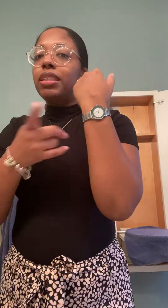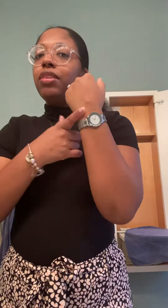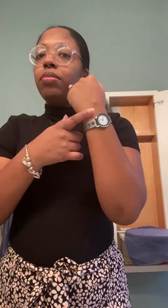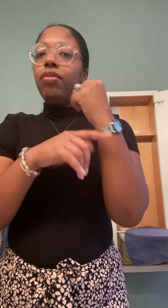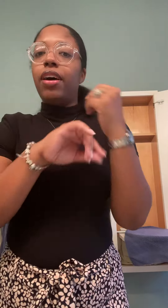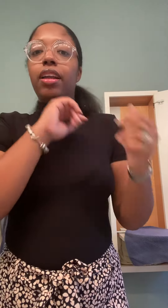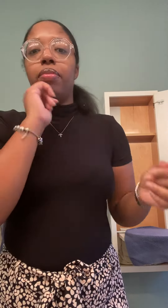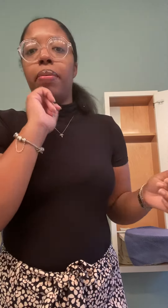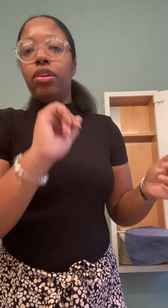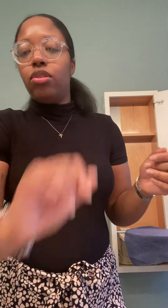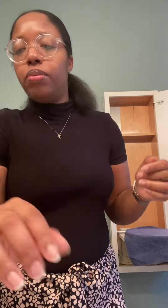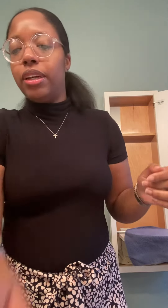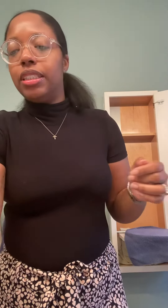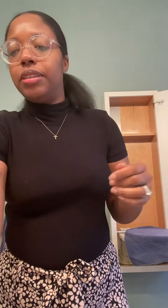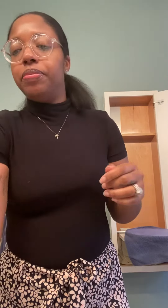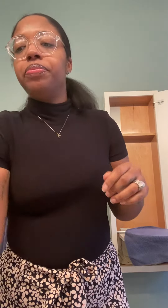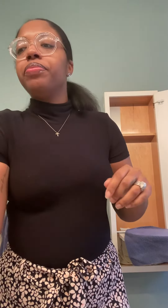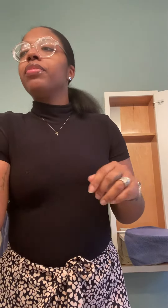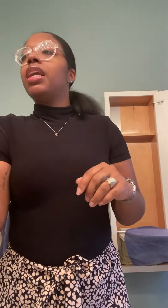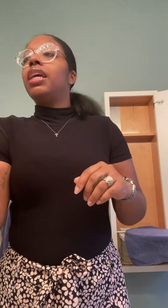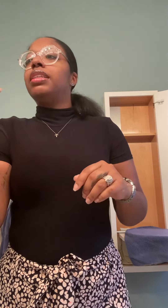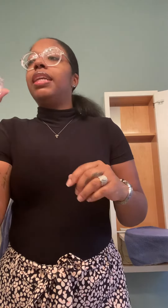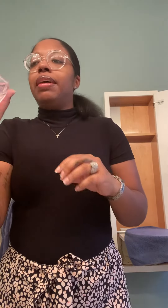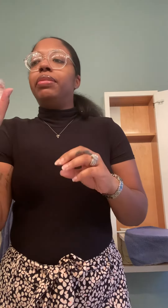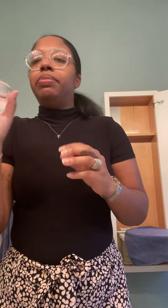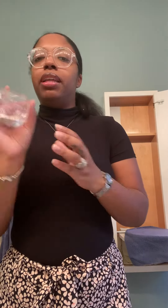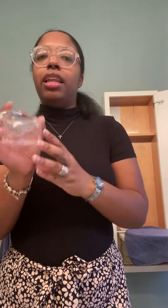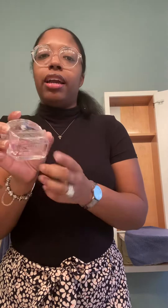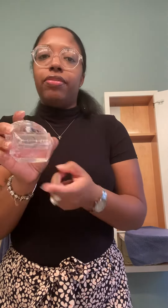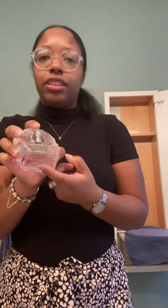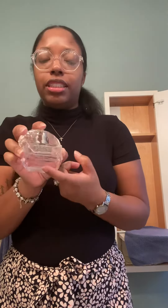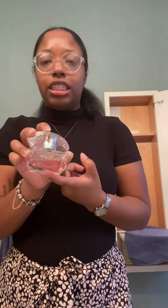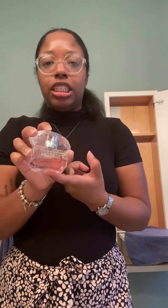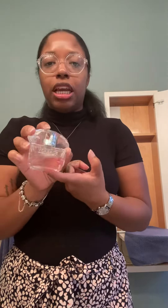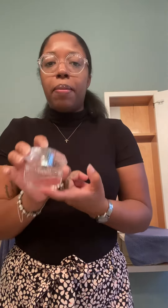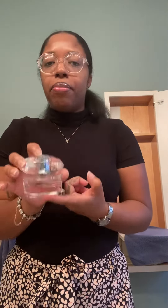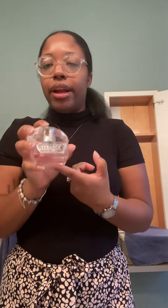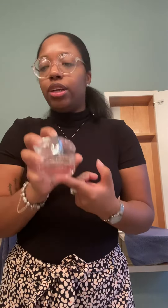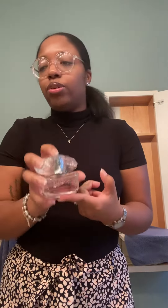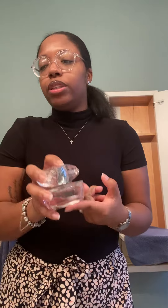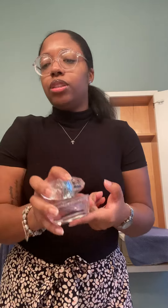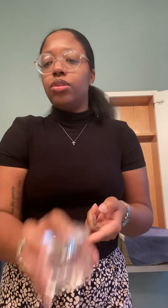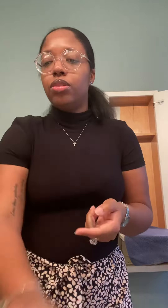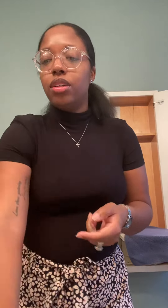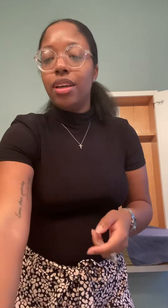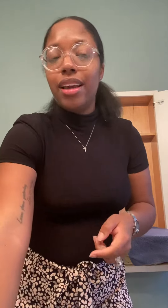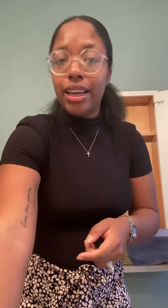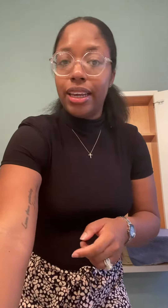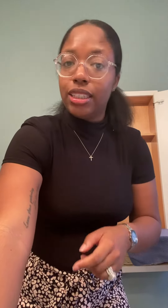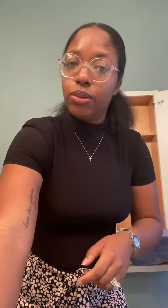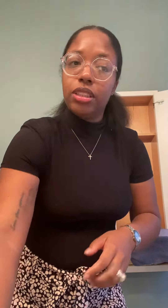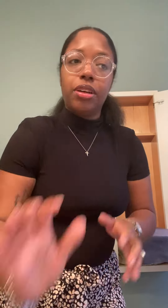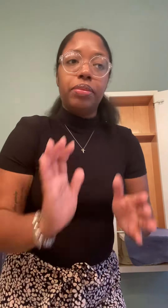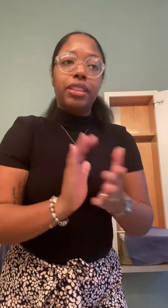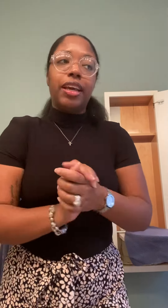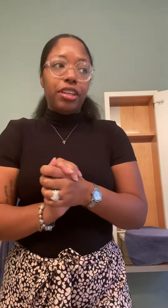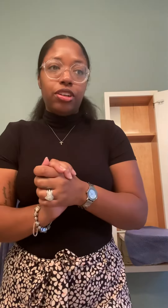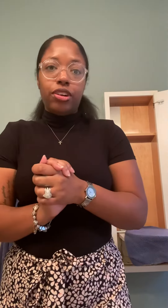silver on my bottom, my Panora bracelet. And today I'm smelling like Versace bright crystal. And guess what? It's going to be 70 degrees